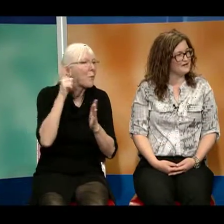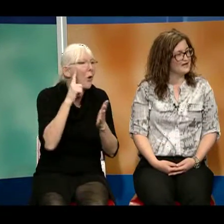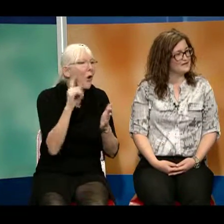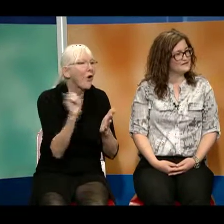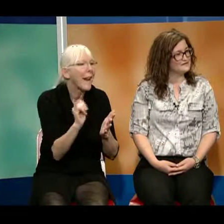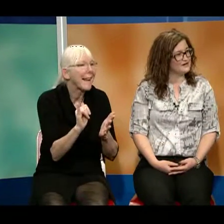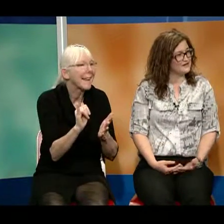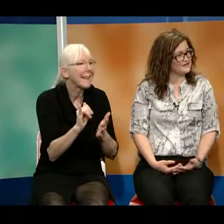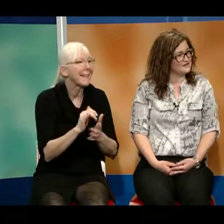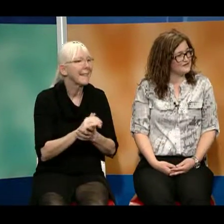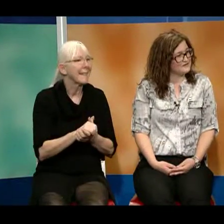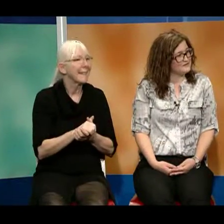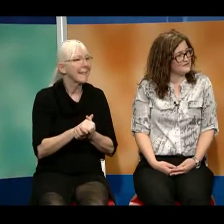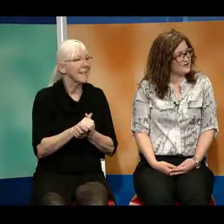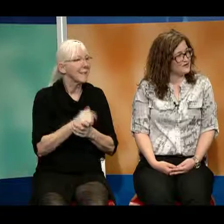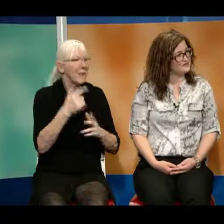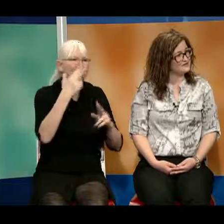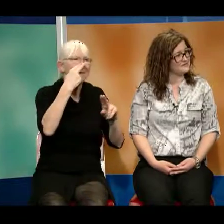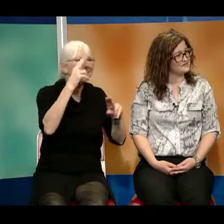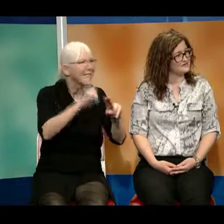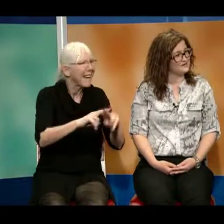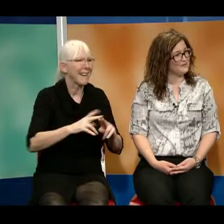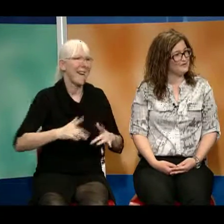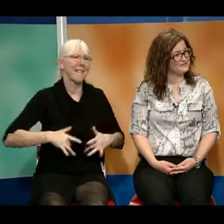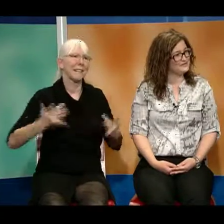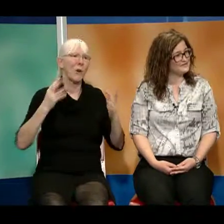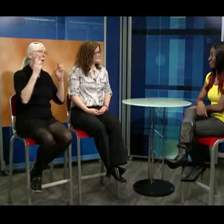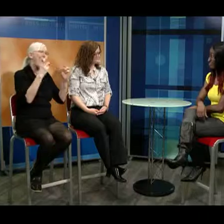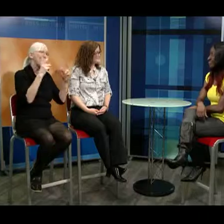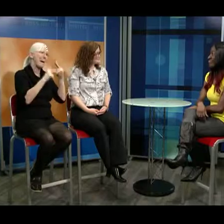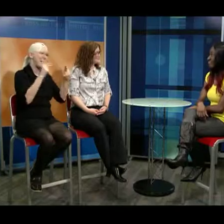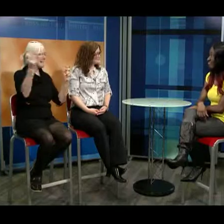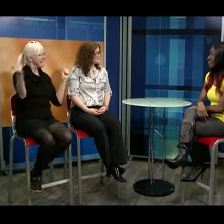check us out and see what our agency is all about. Yeah. Yeah. Yeah.